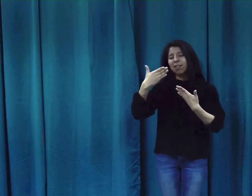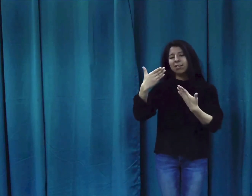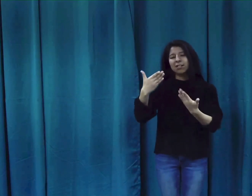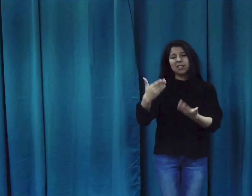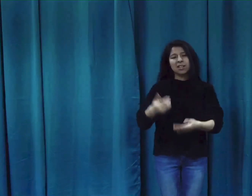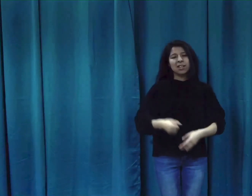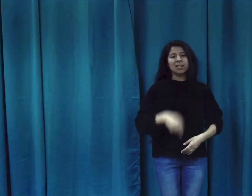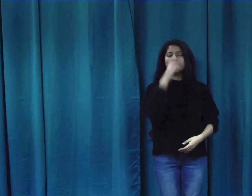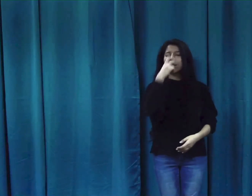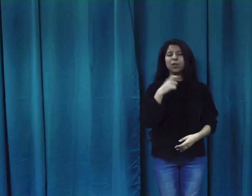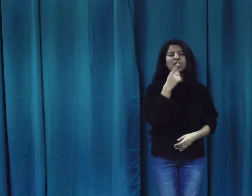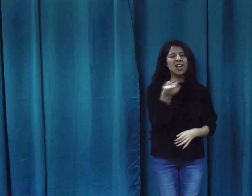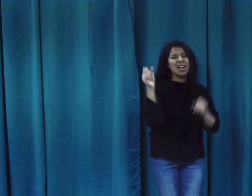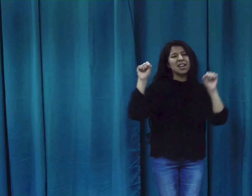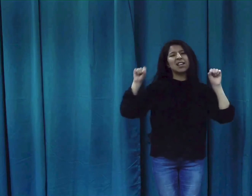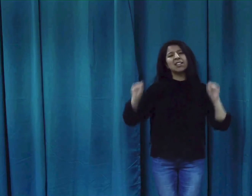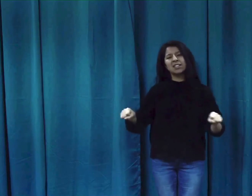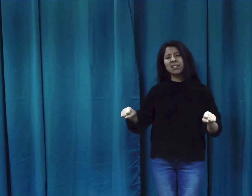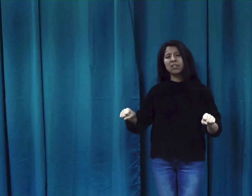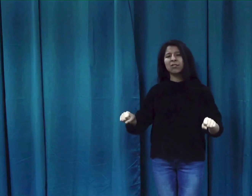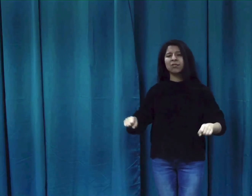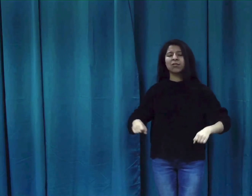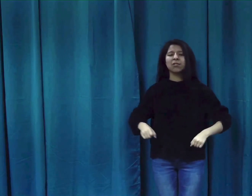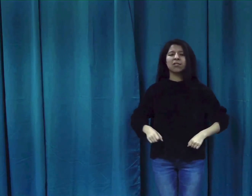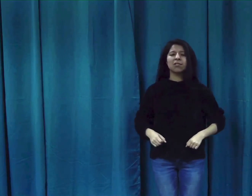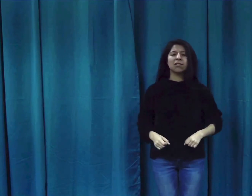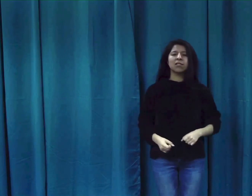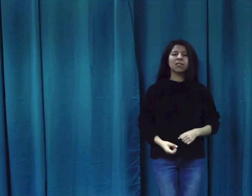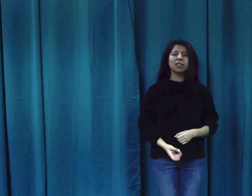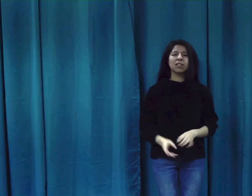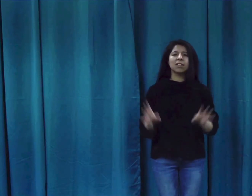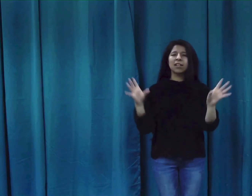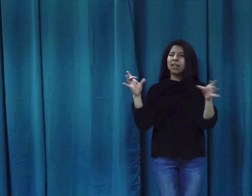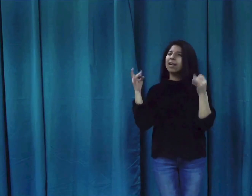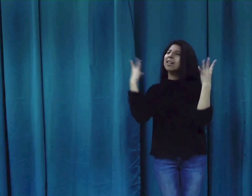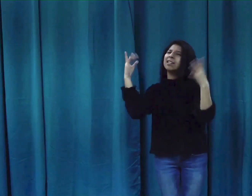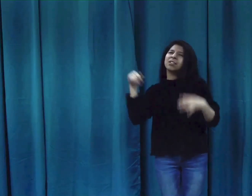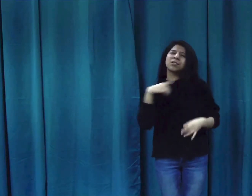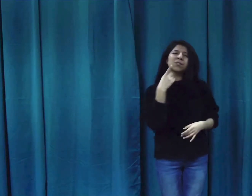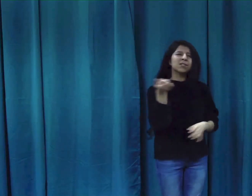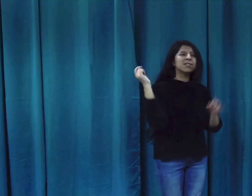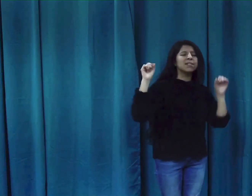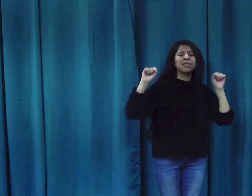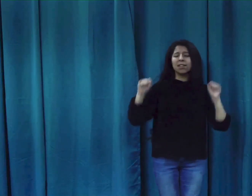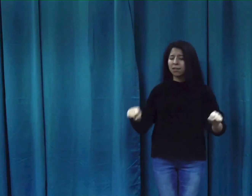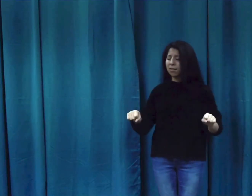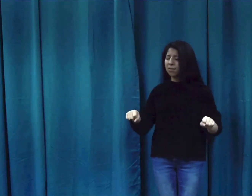So you can doubt, and you can hate